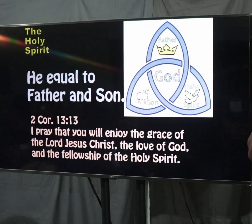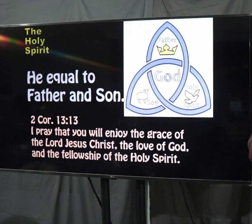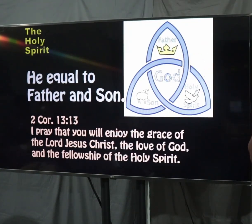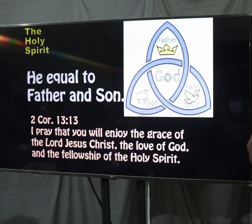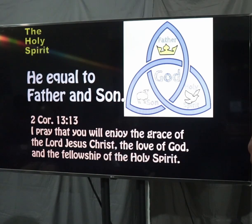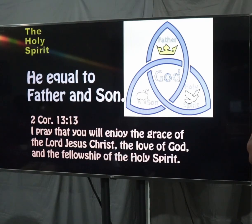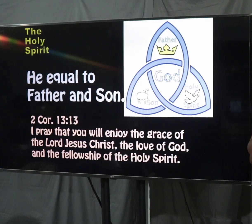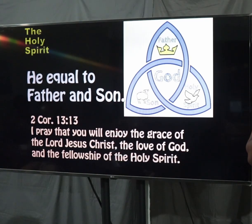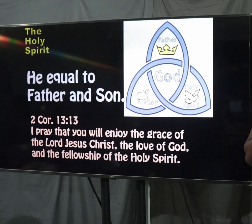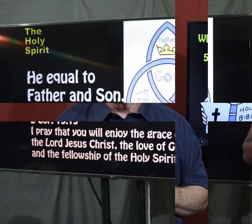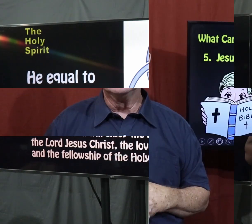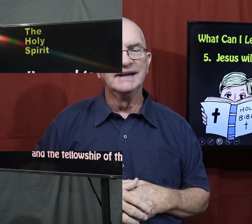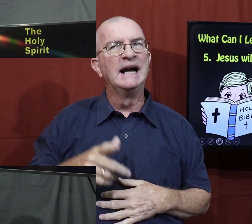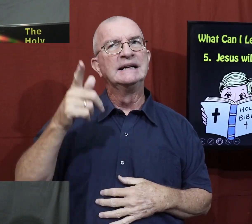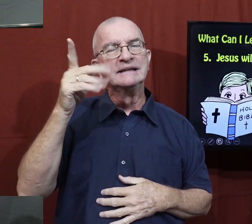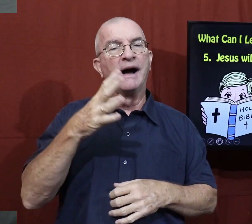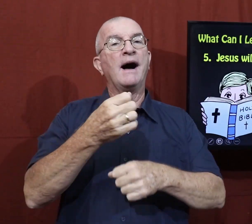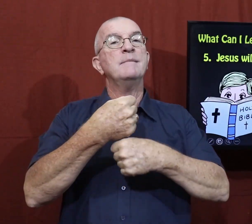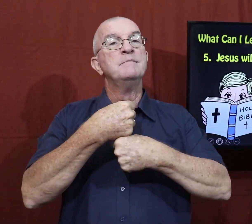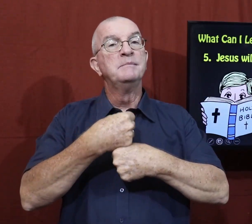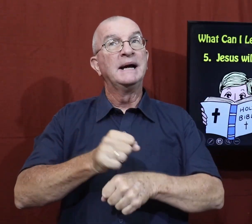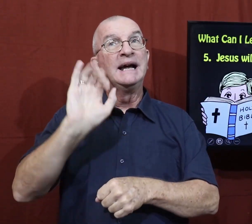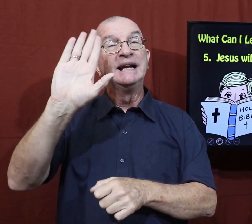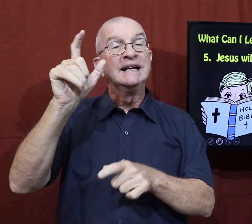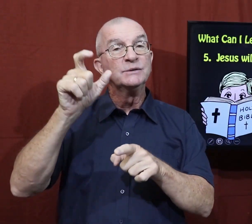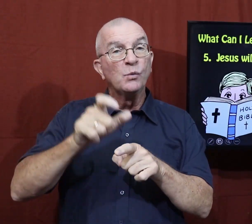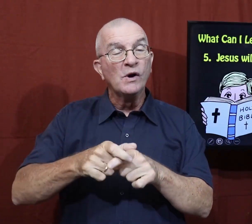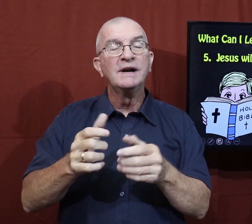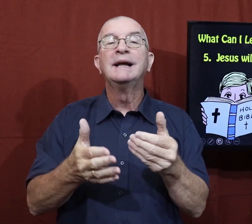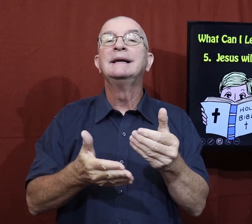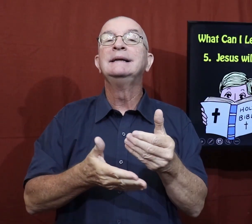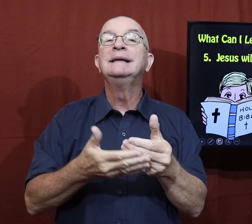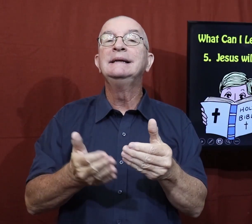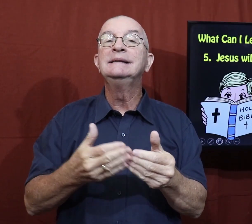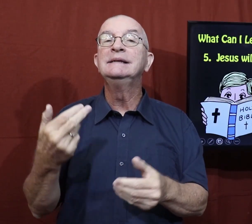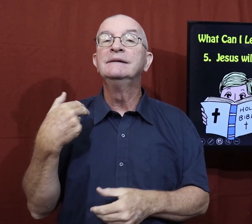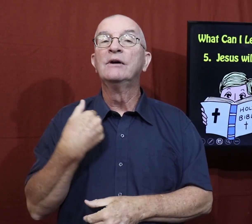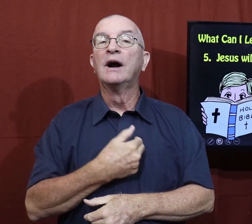for